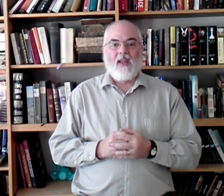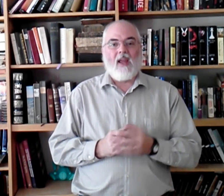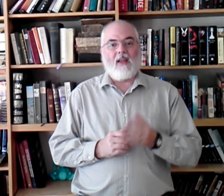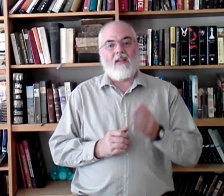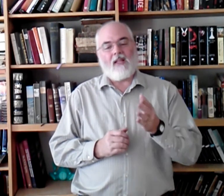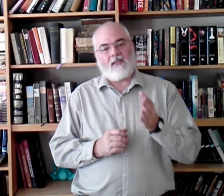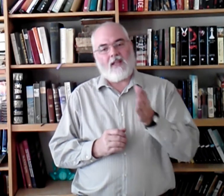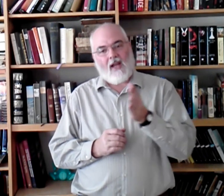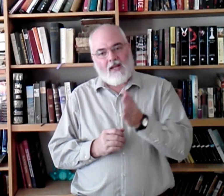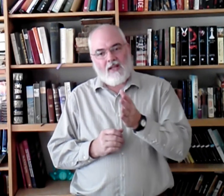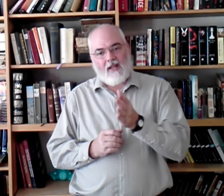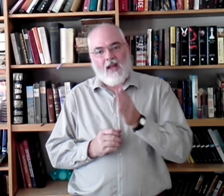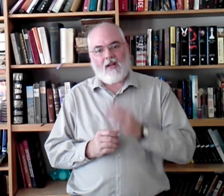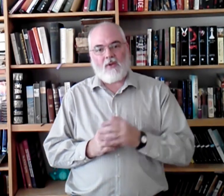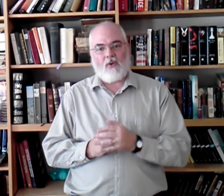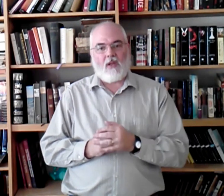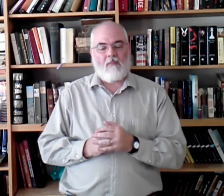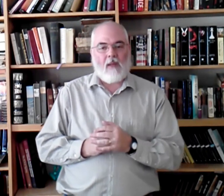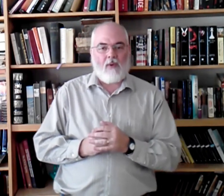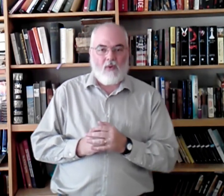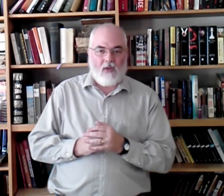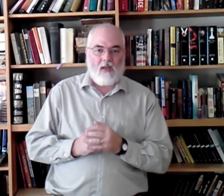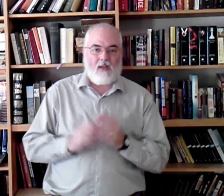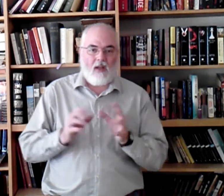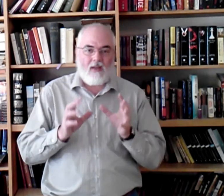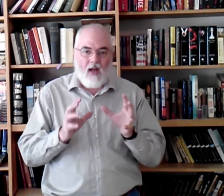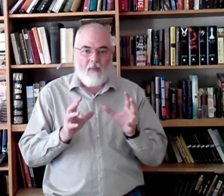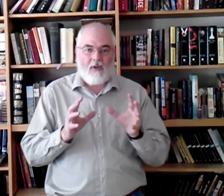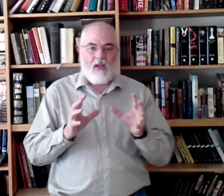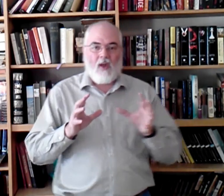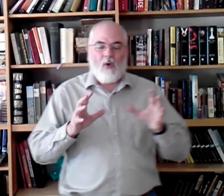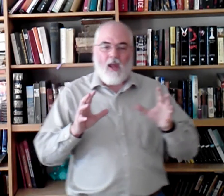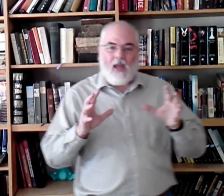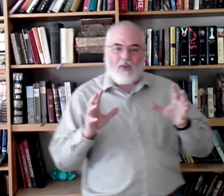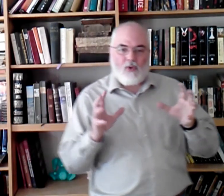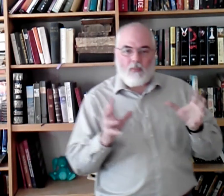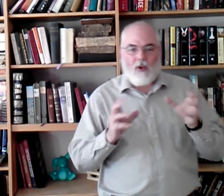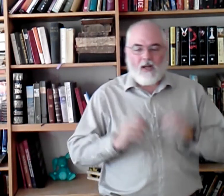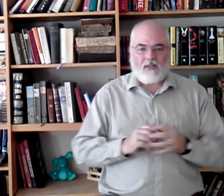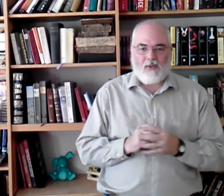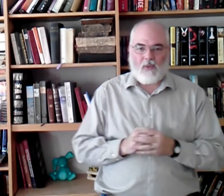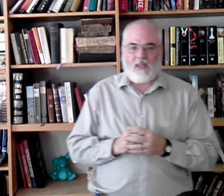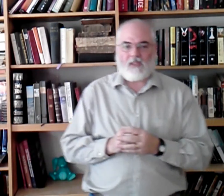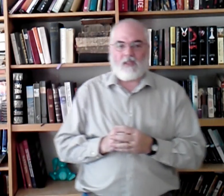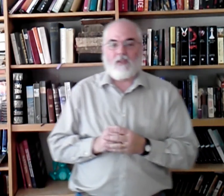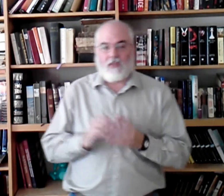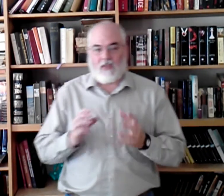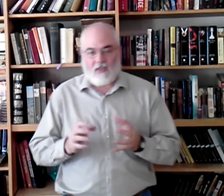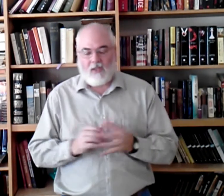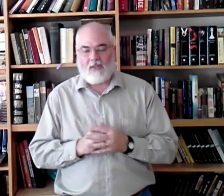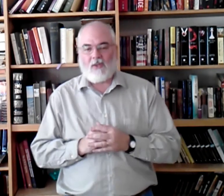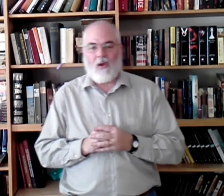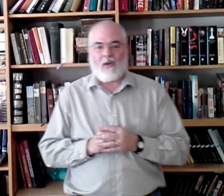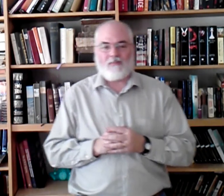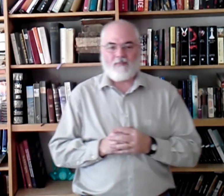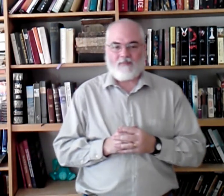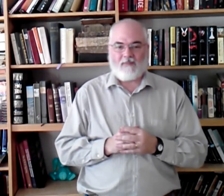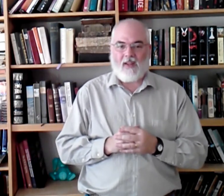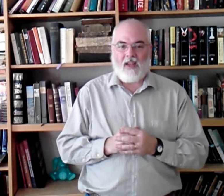And that's kind of the attitude that maybe you need to adopt as you're practicing with this little song. Okay?